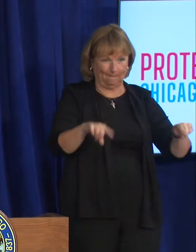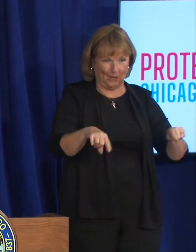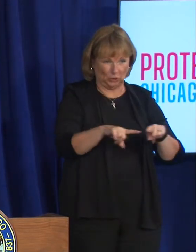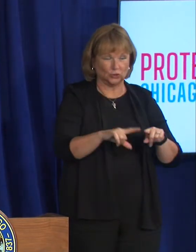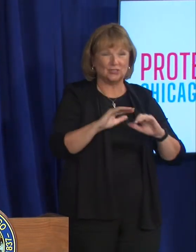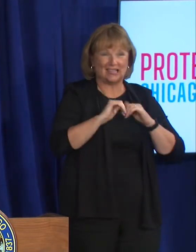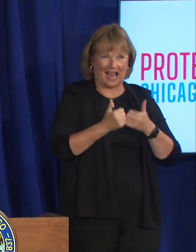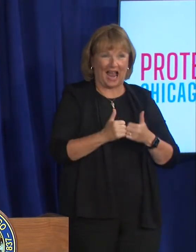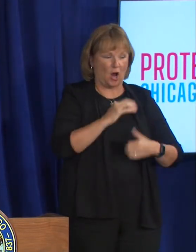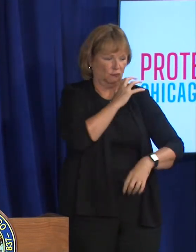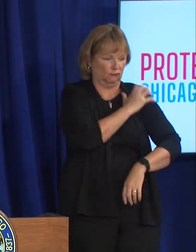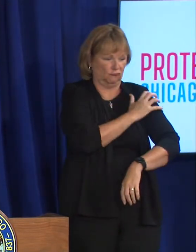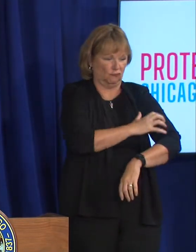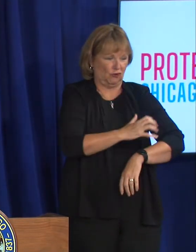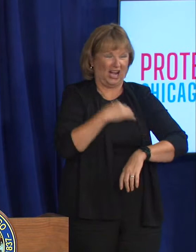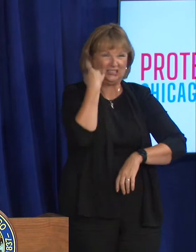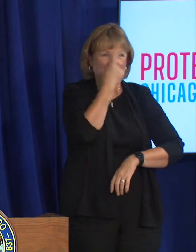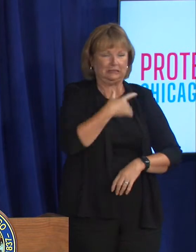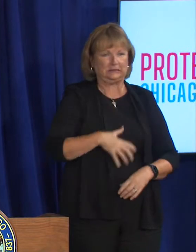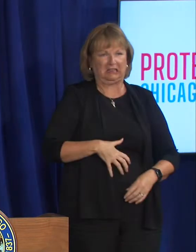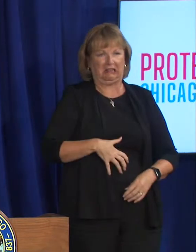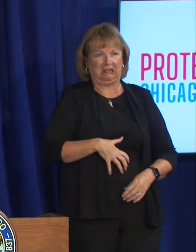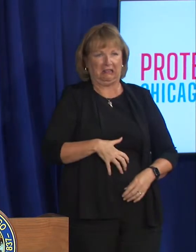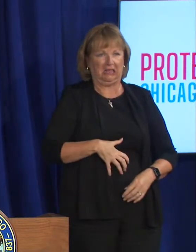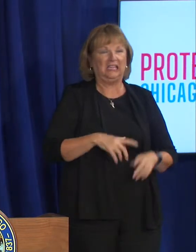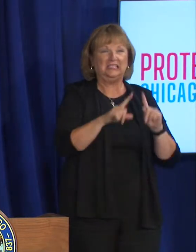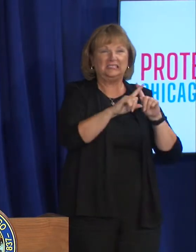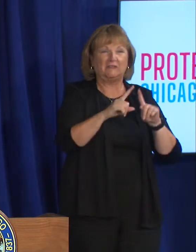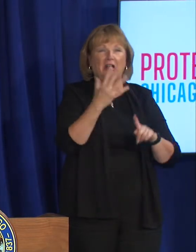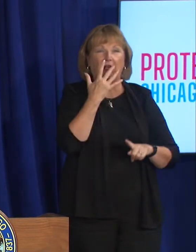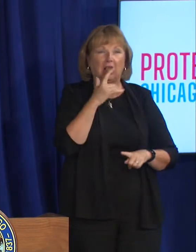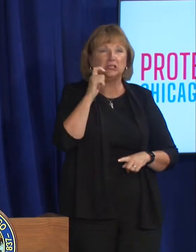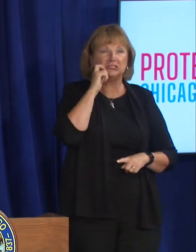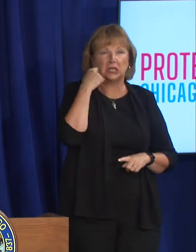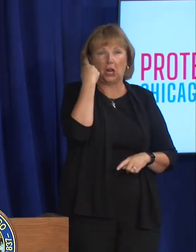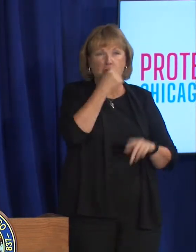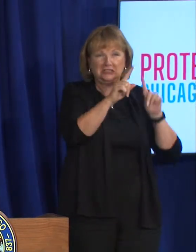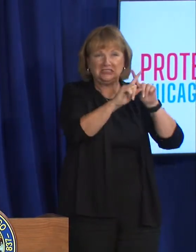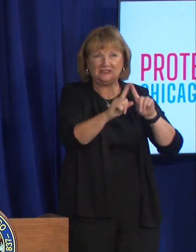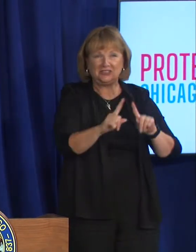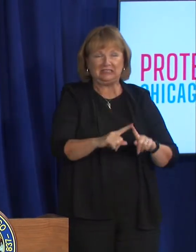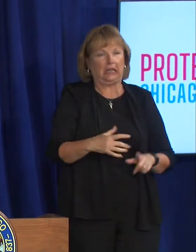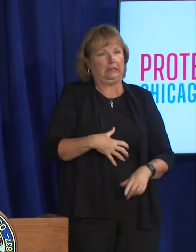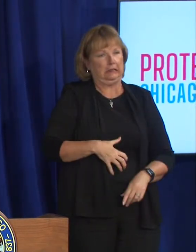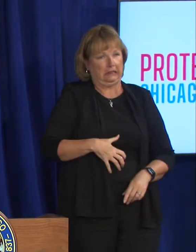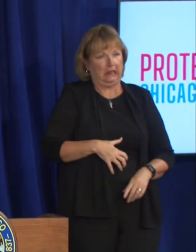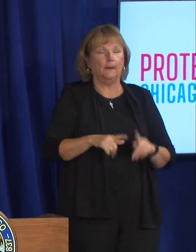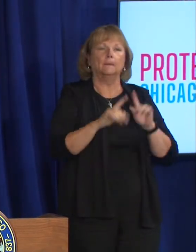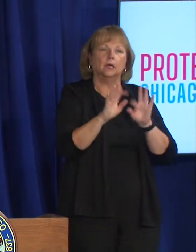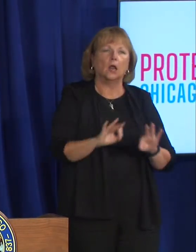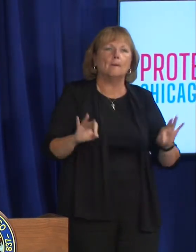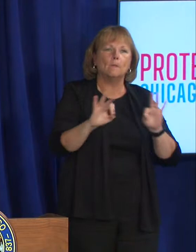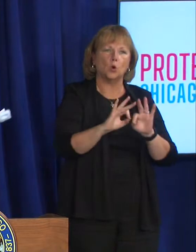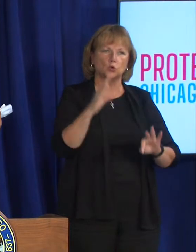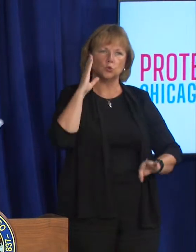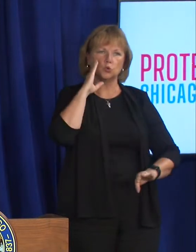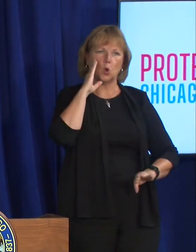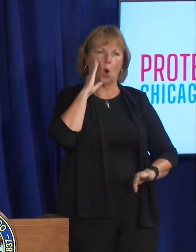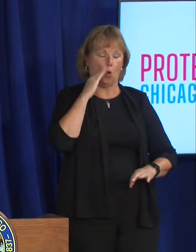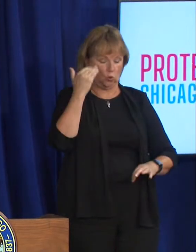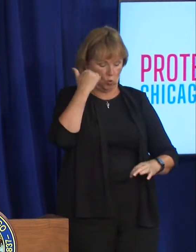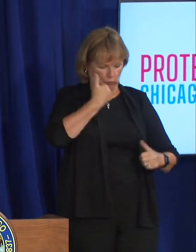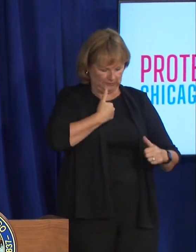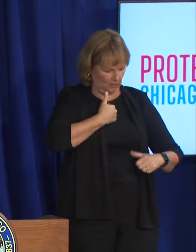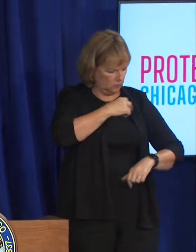presentation of the rash looks like on various skin tones is really important uh because self-evaluation and self-assessment of